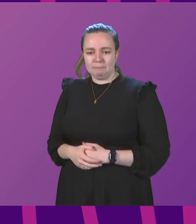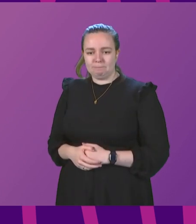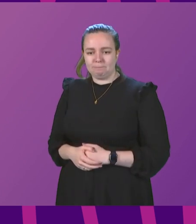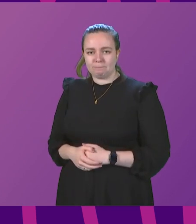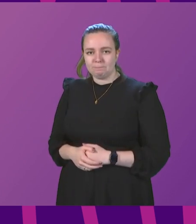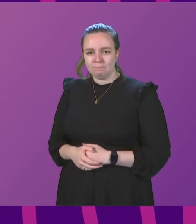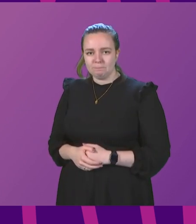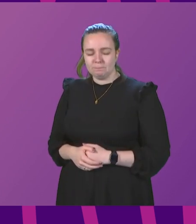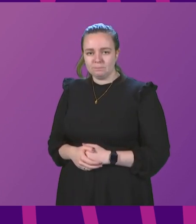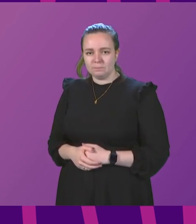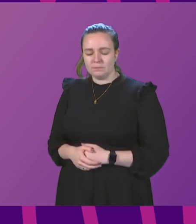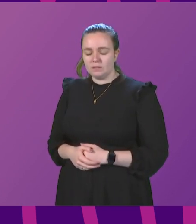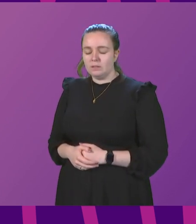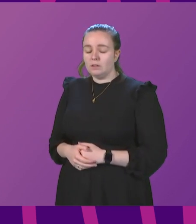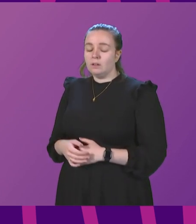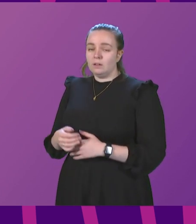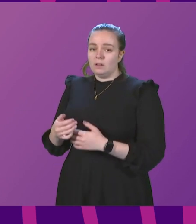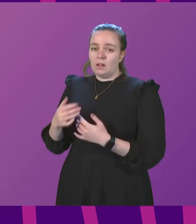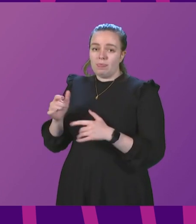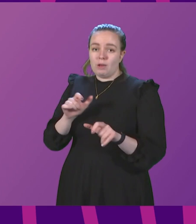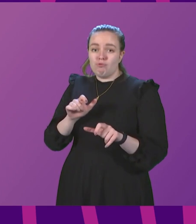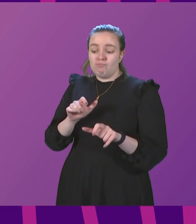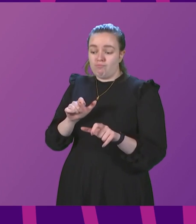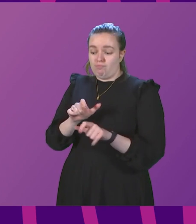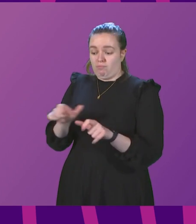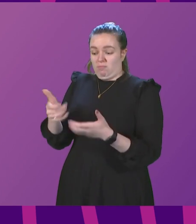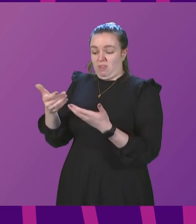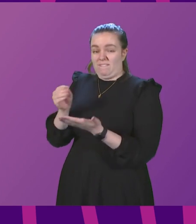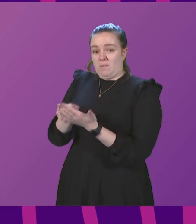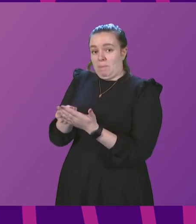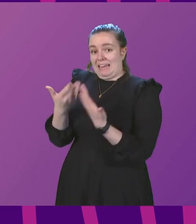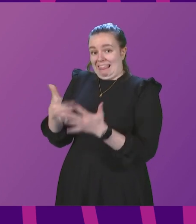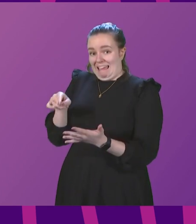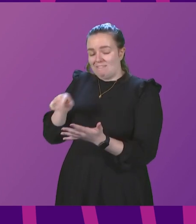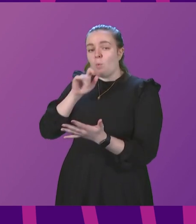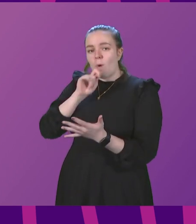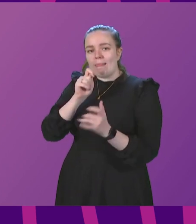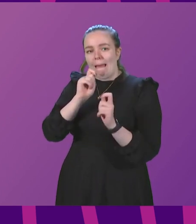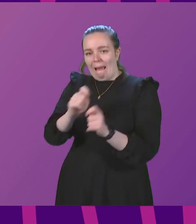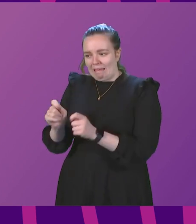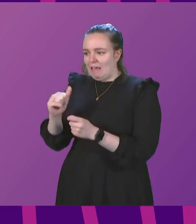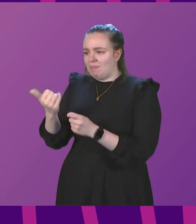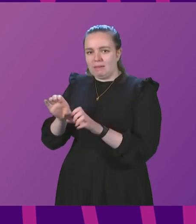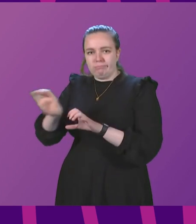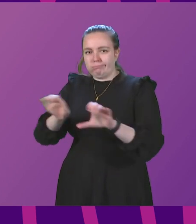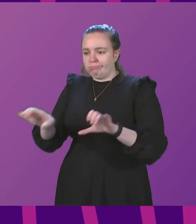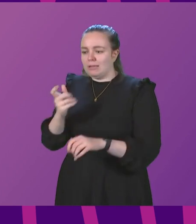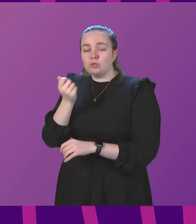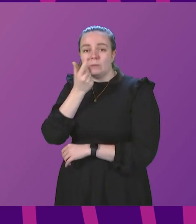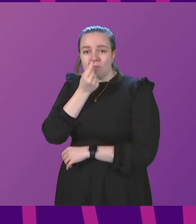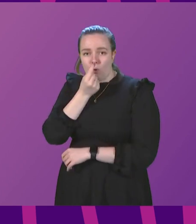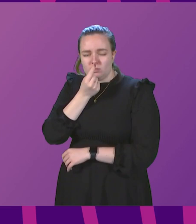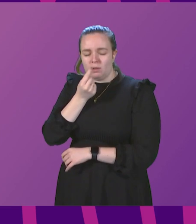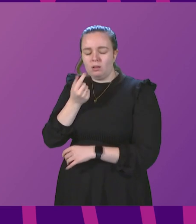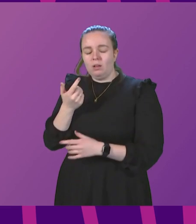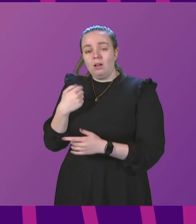Minister. The remaining funding will be allocated and then distributed as soon as possible. We are,